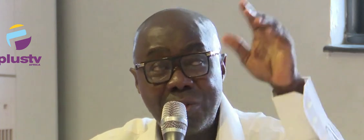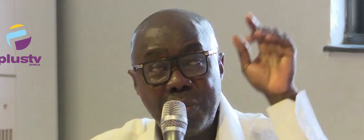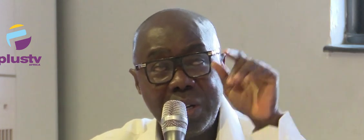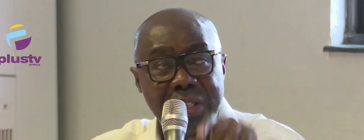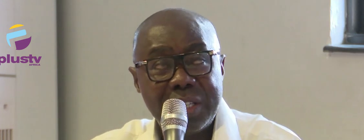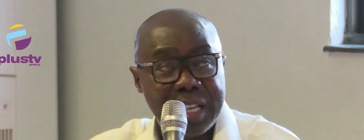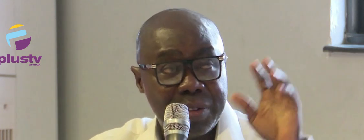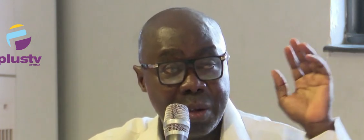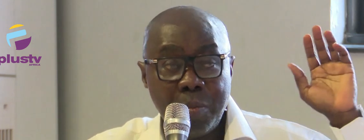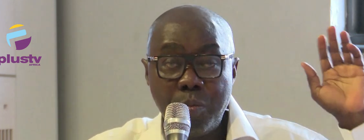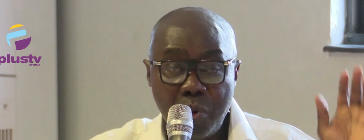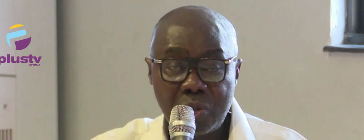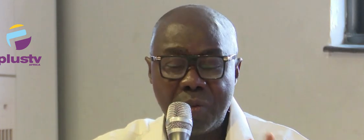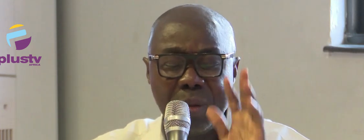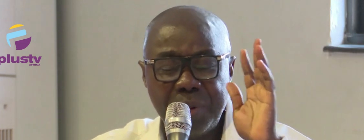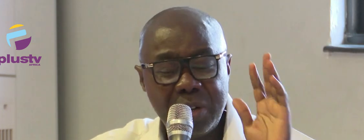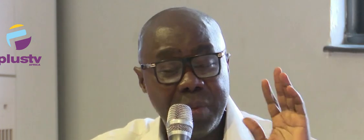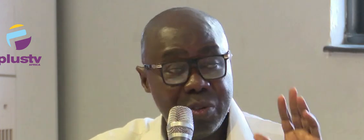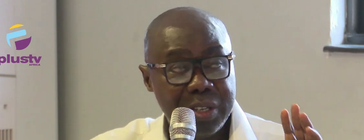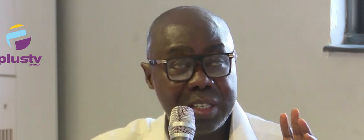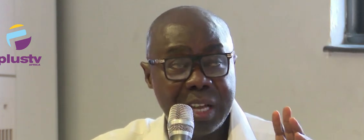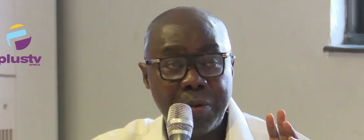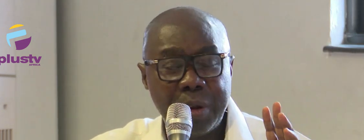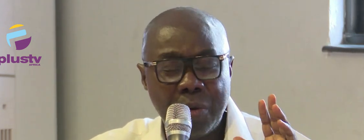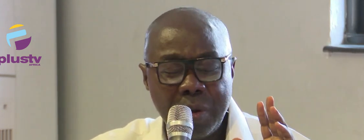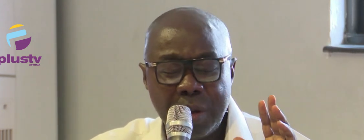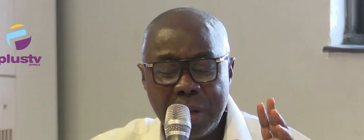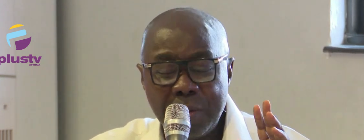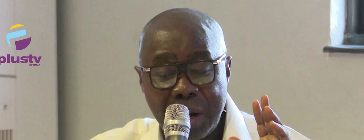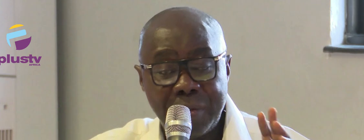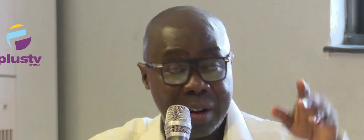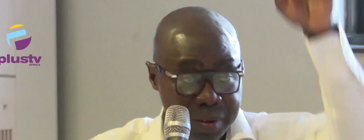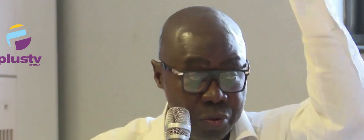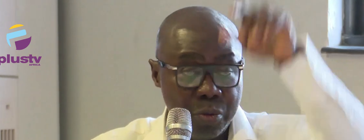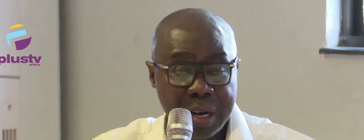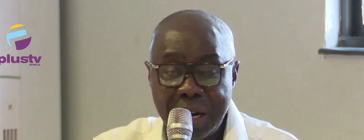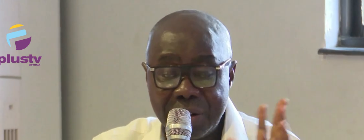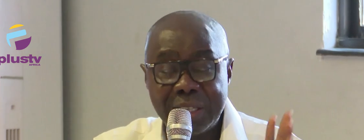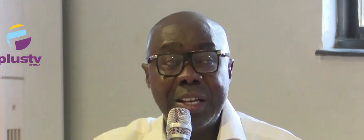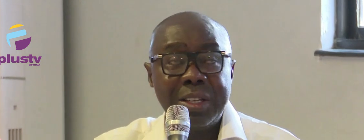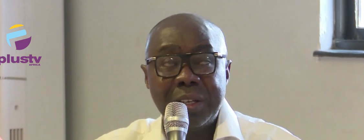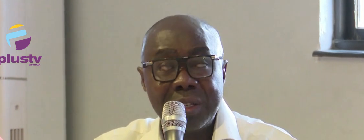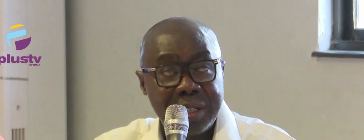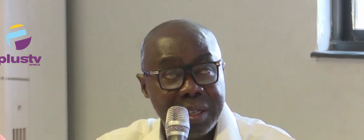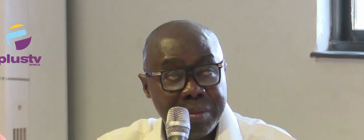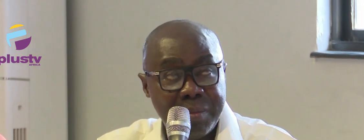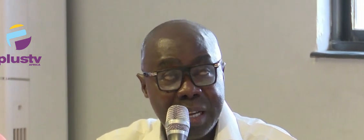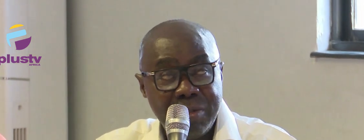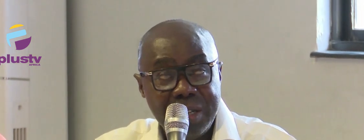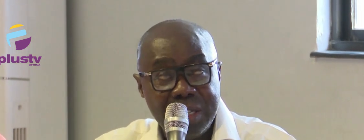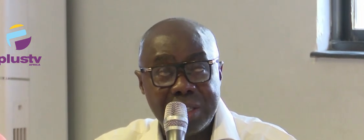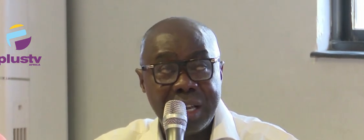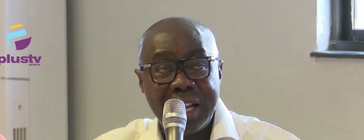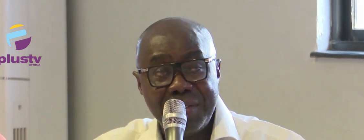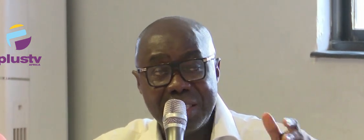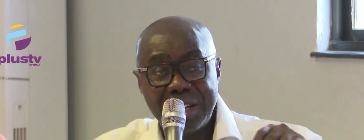communities that most of the buildings that we have were unrecided. By